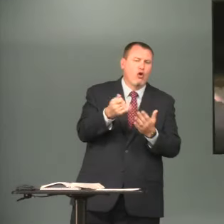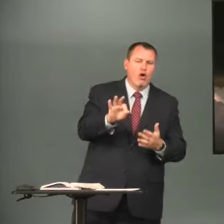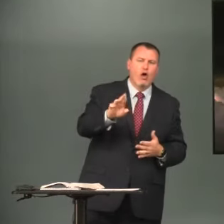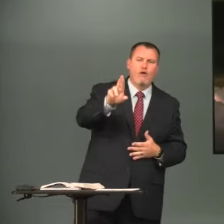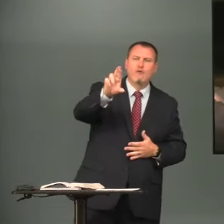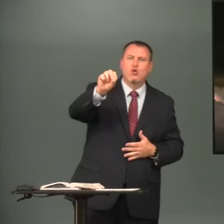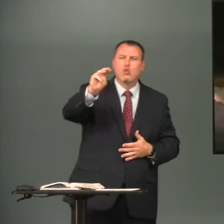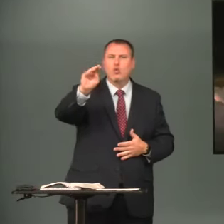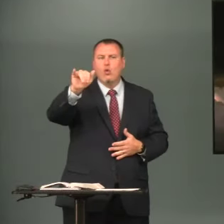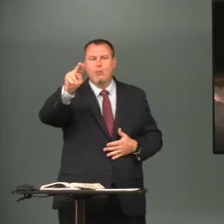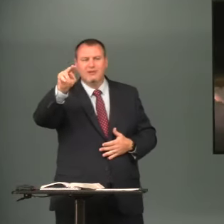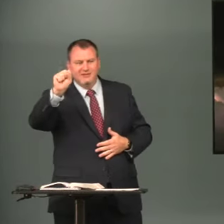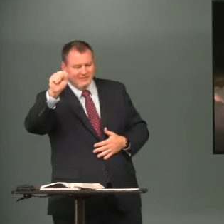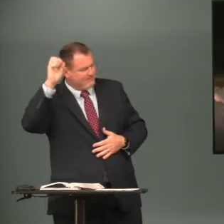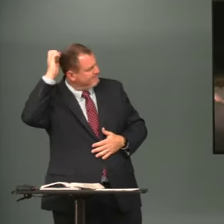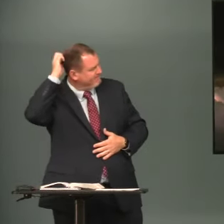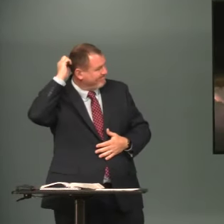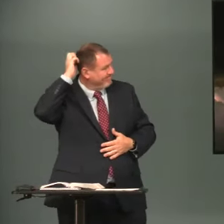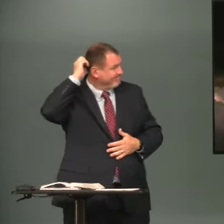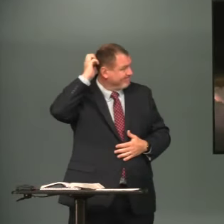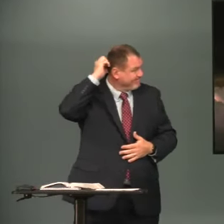we're going to start the book of romans